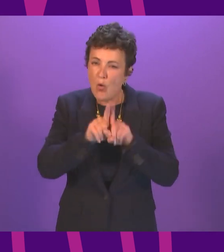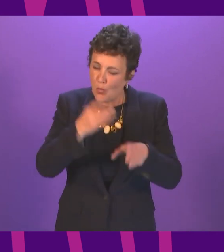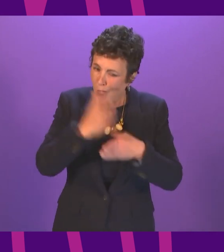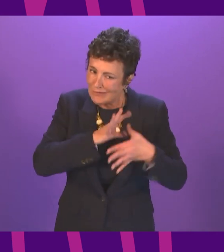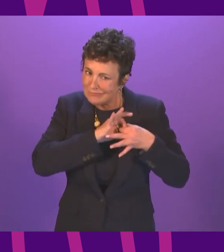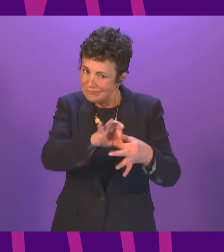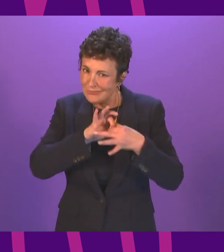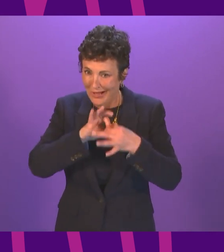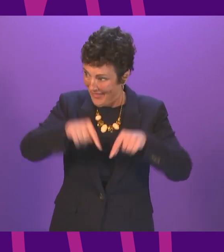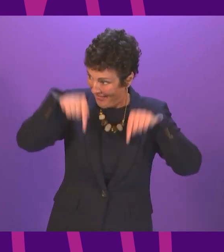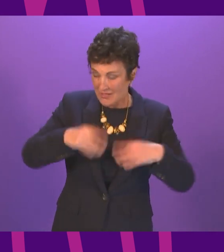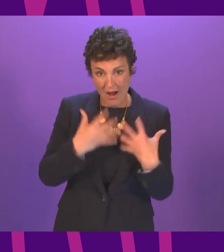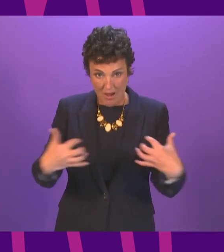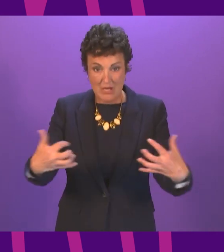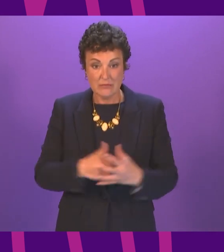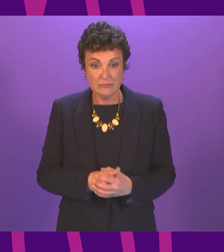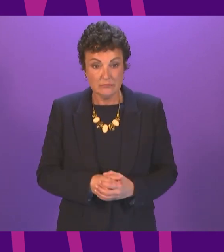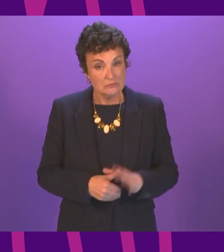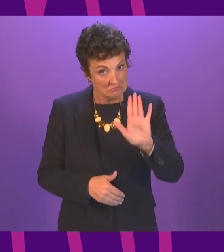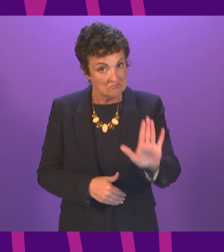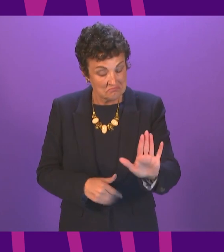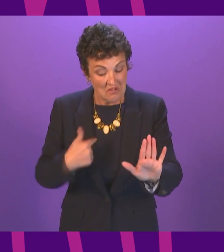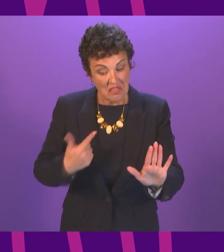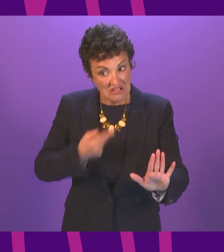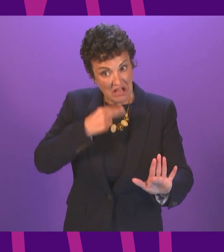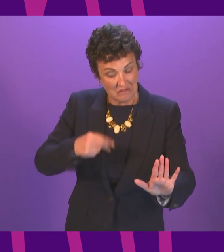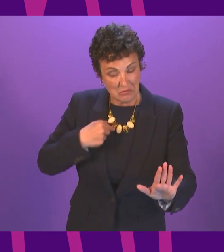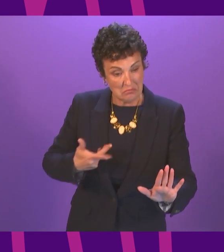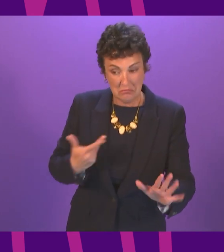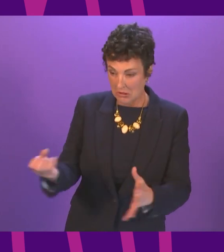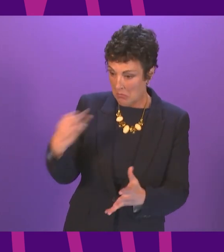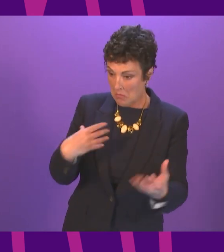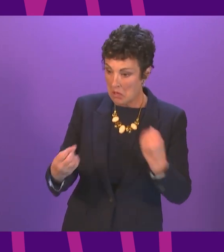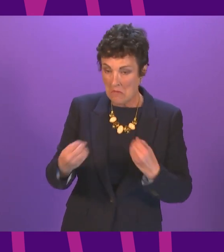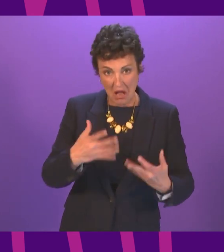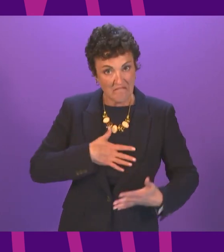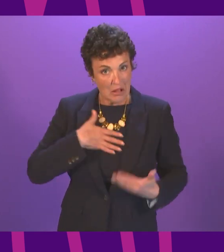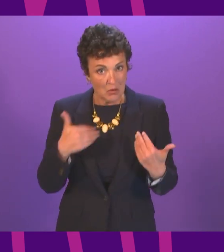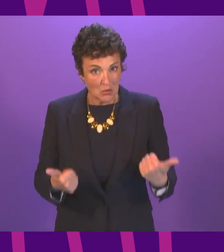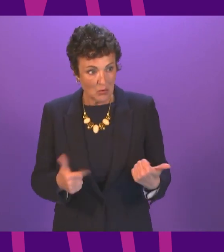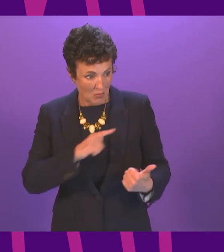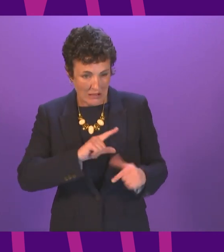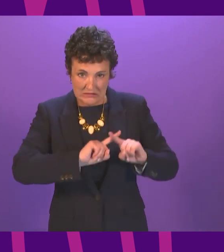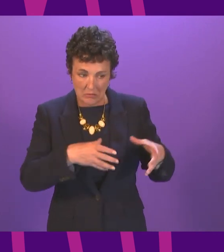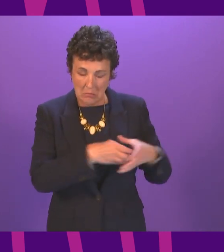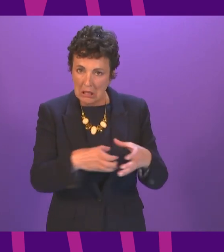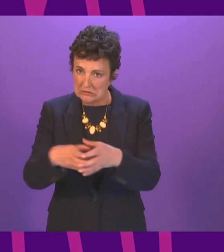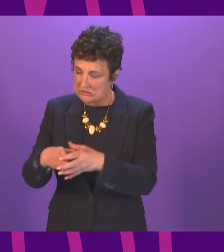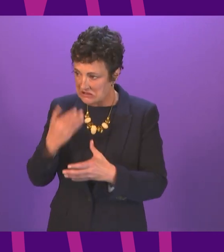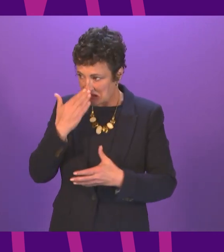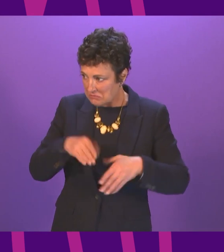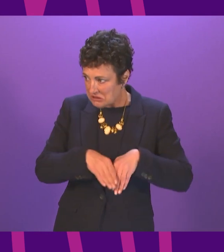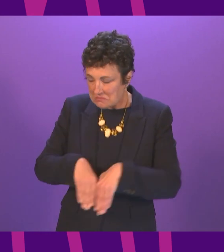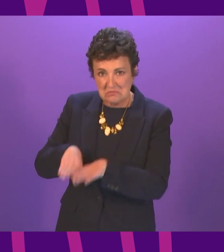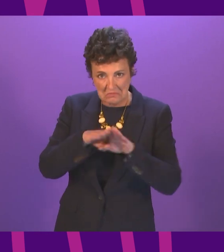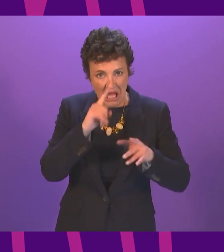in this chamber and I have been quite heartened by what I heard this afternoon in this debate across all parties that we have considerable